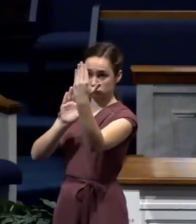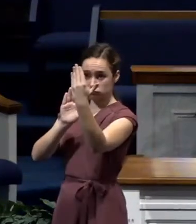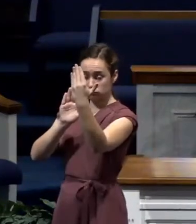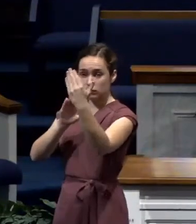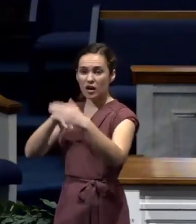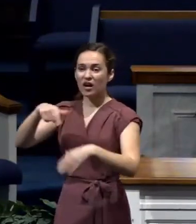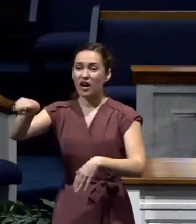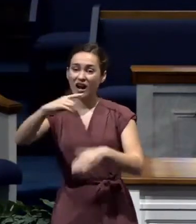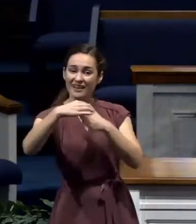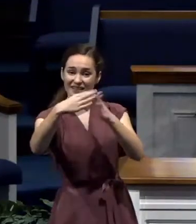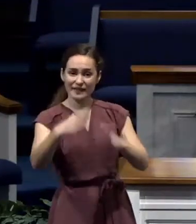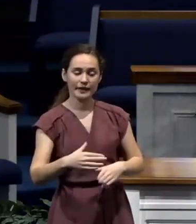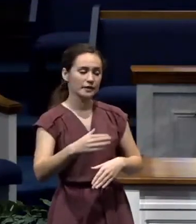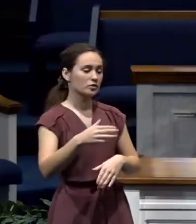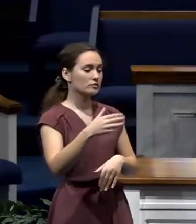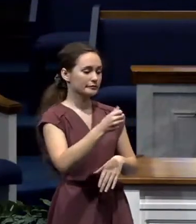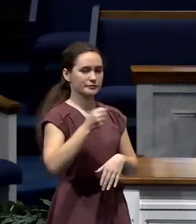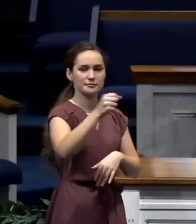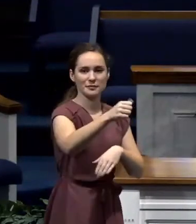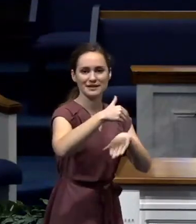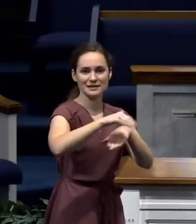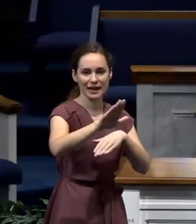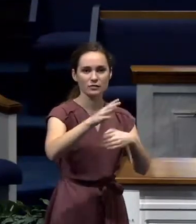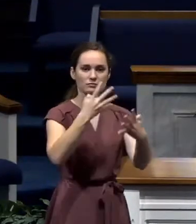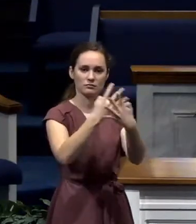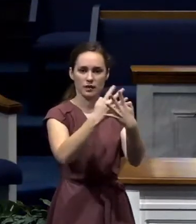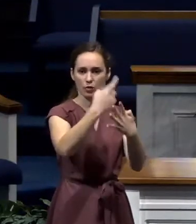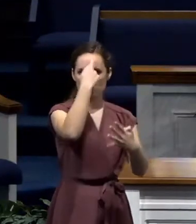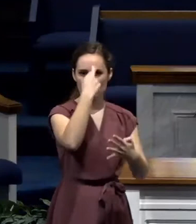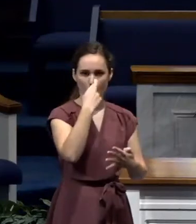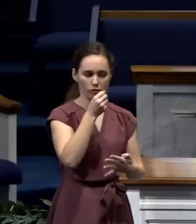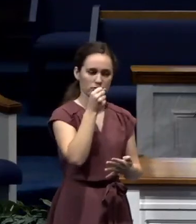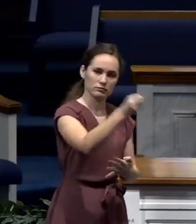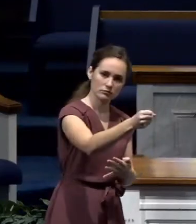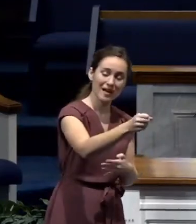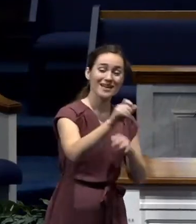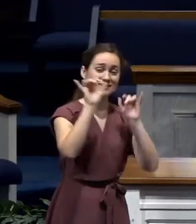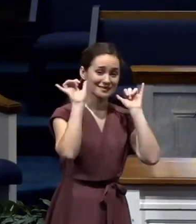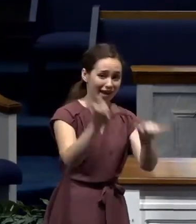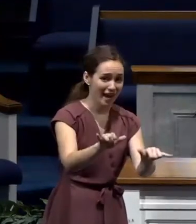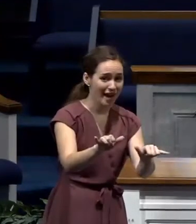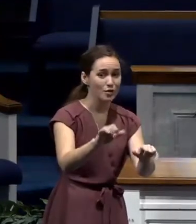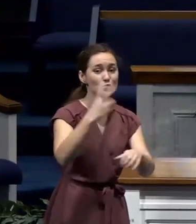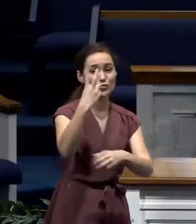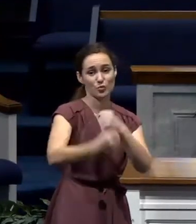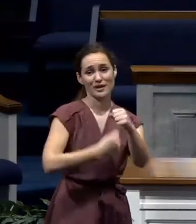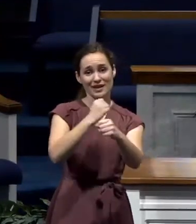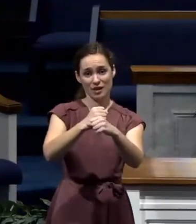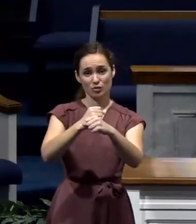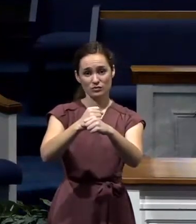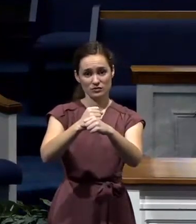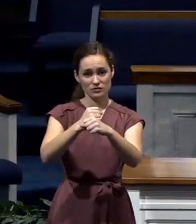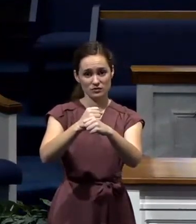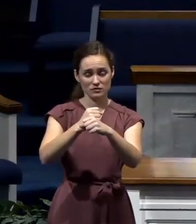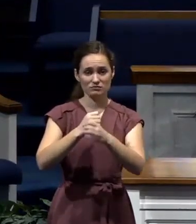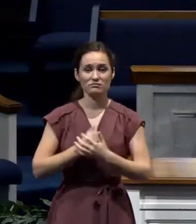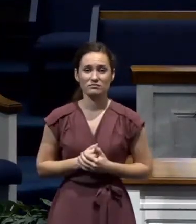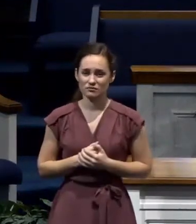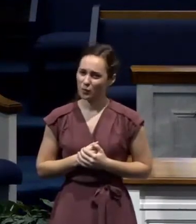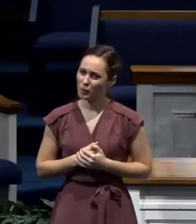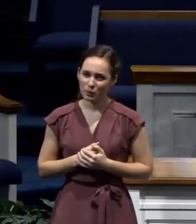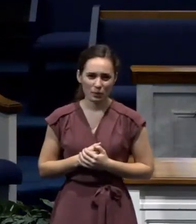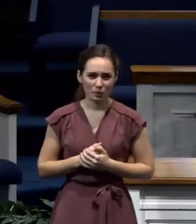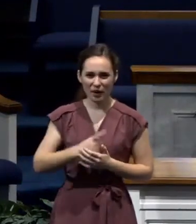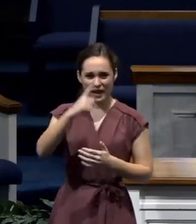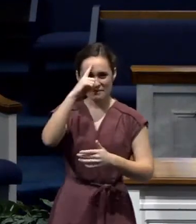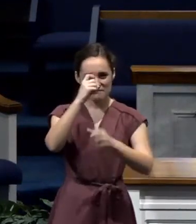sent Paul to a prison in Rome. And he was there in that prison for two years. Two years. Think about